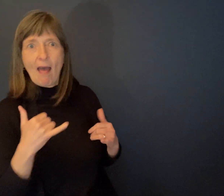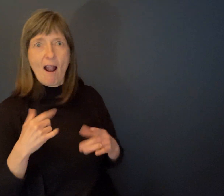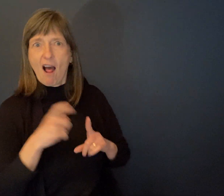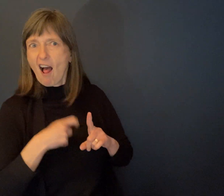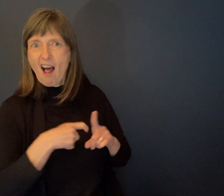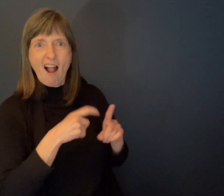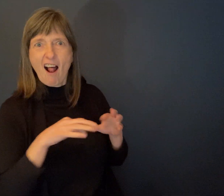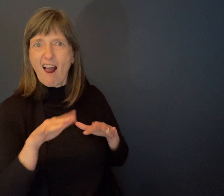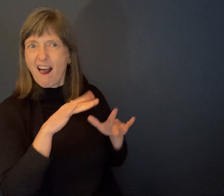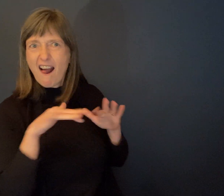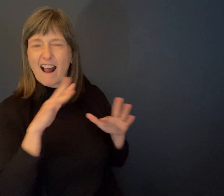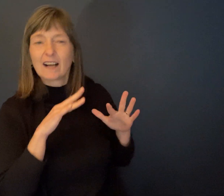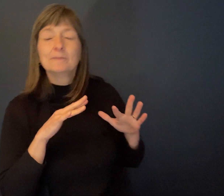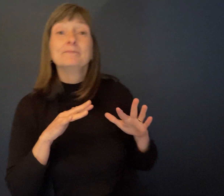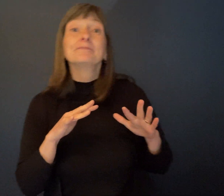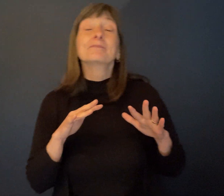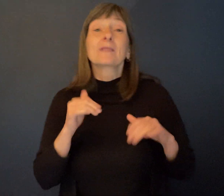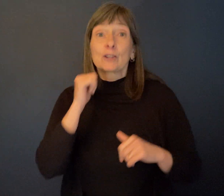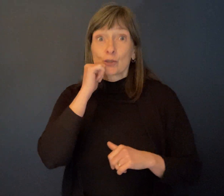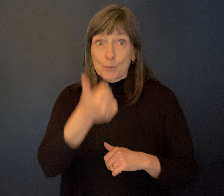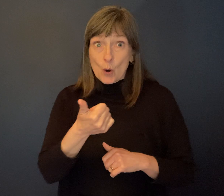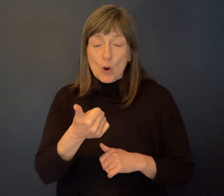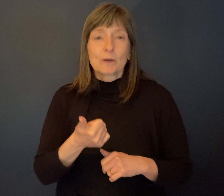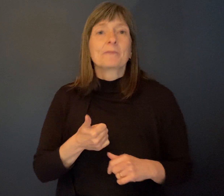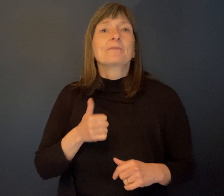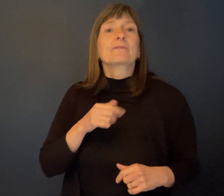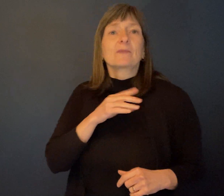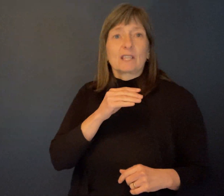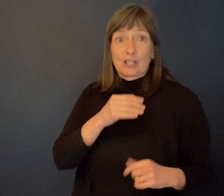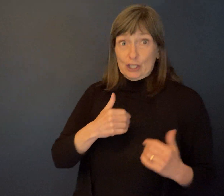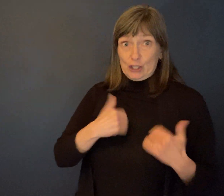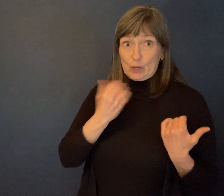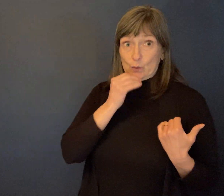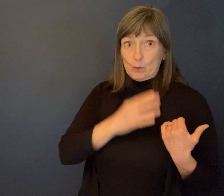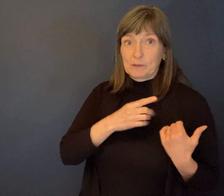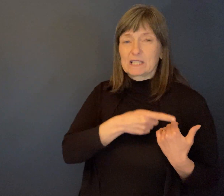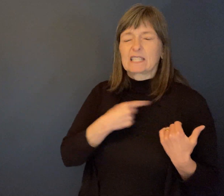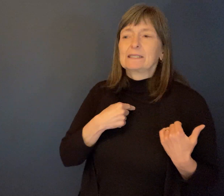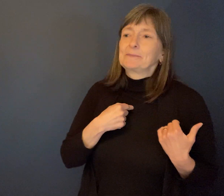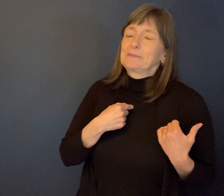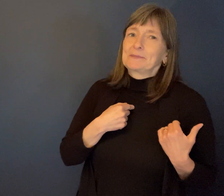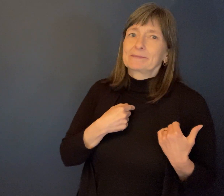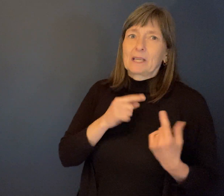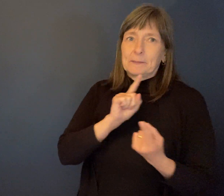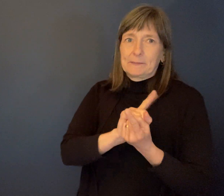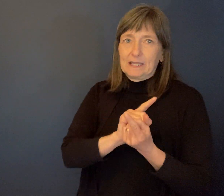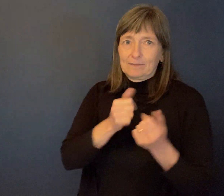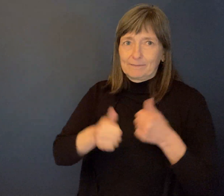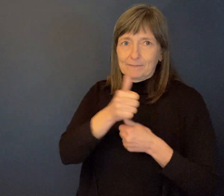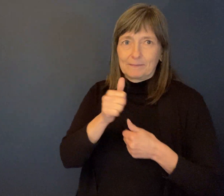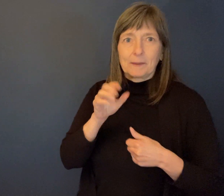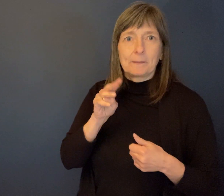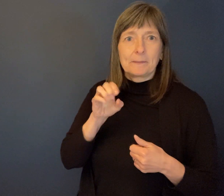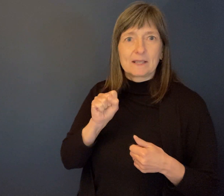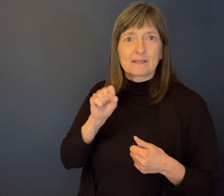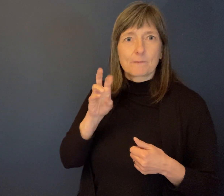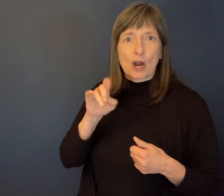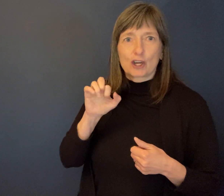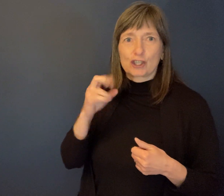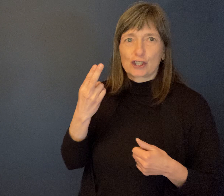And the next day she went to Mrs. Marsh and she said to Mrs. Marsh said, I don't think she said, I'm cut out for this. I really don't. Mrs.